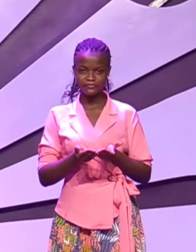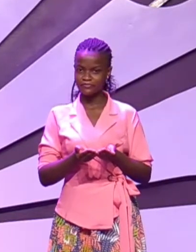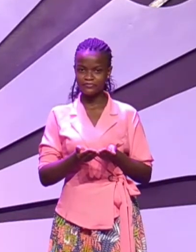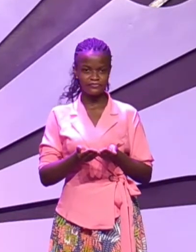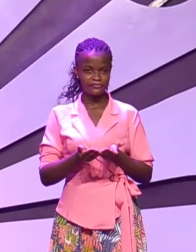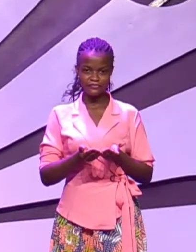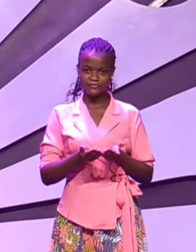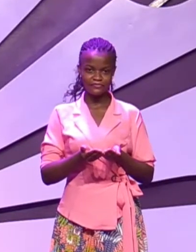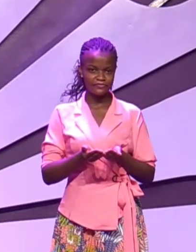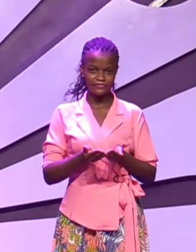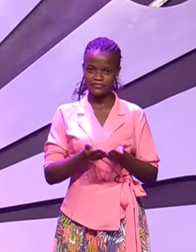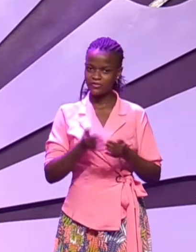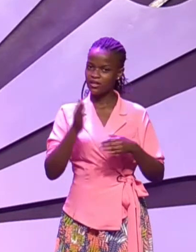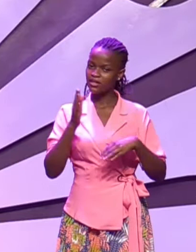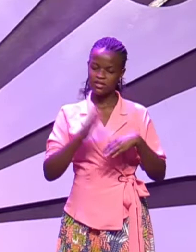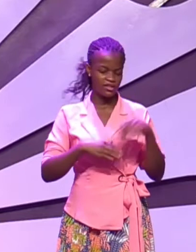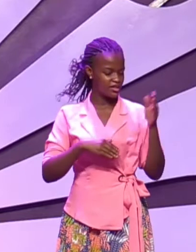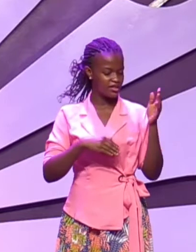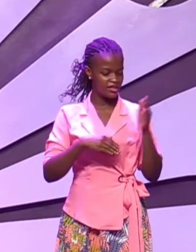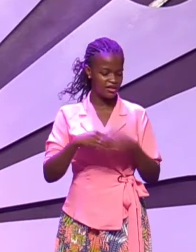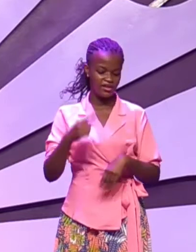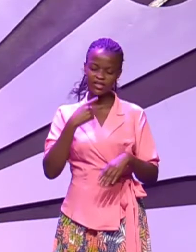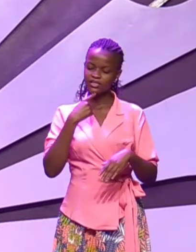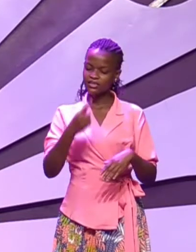don't ever mention that to me again